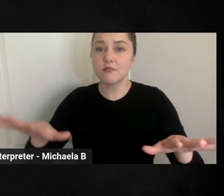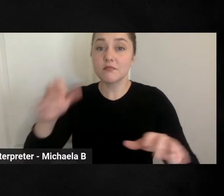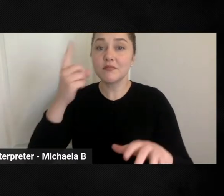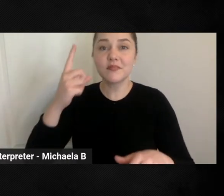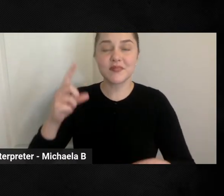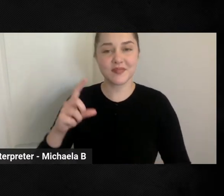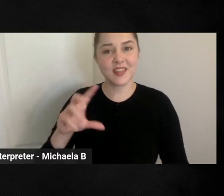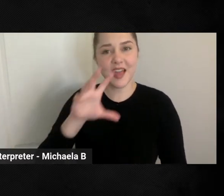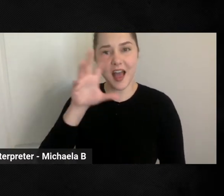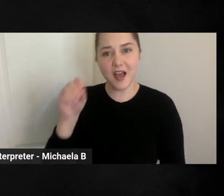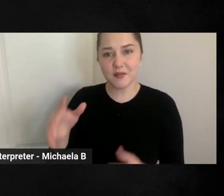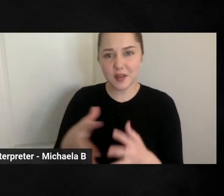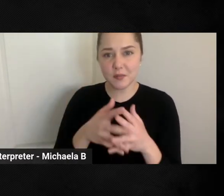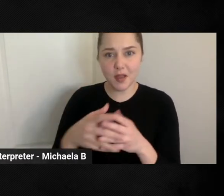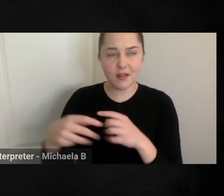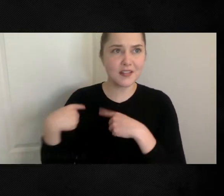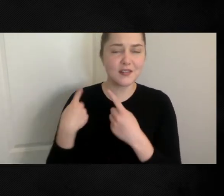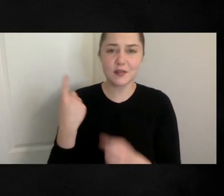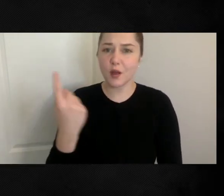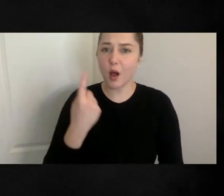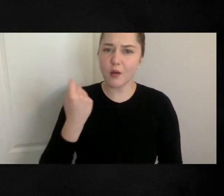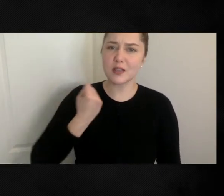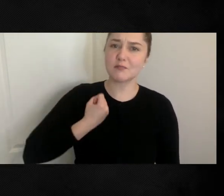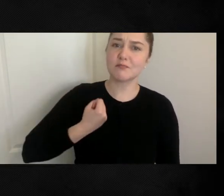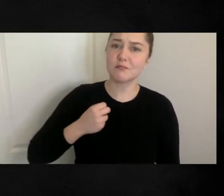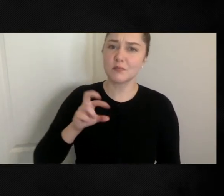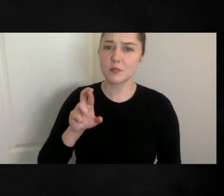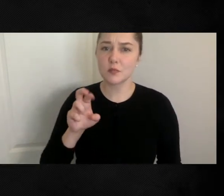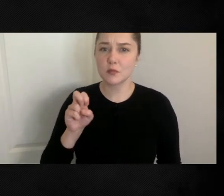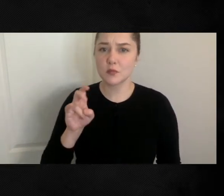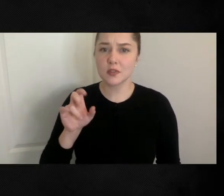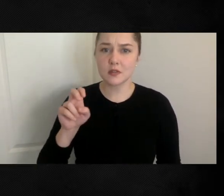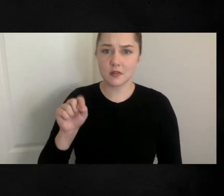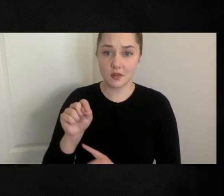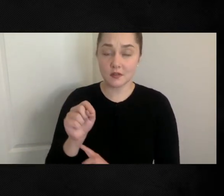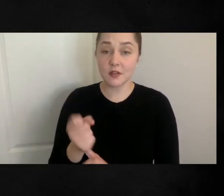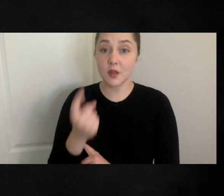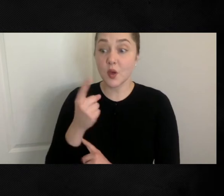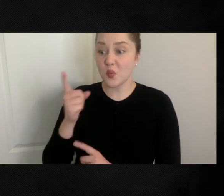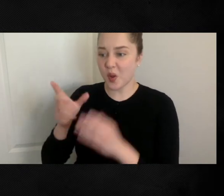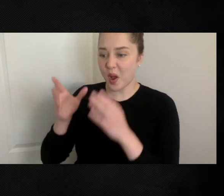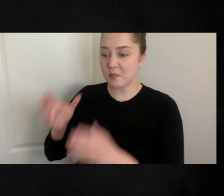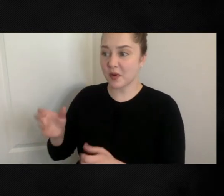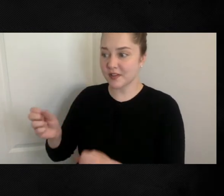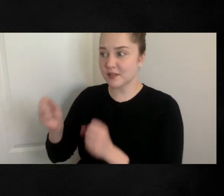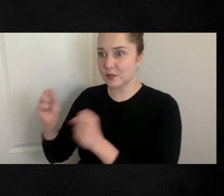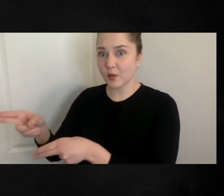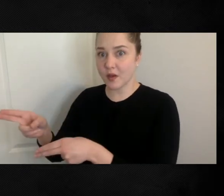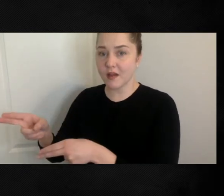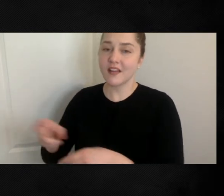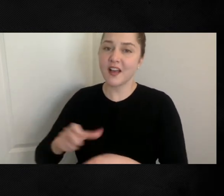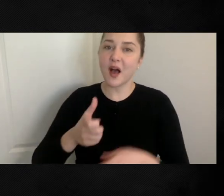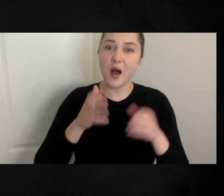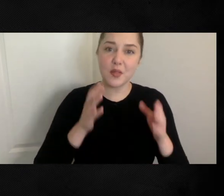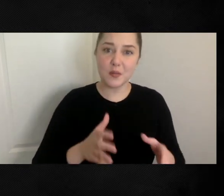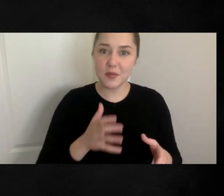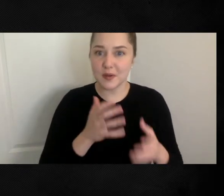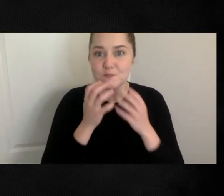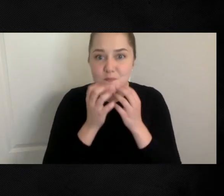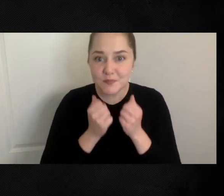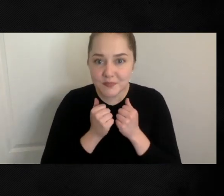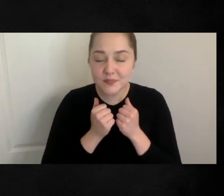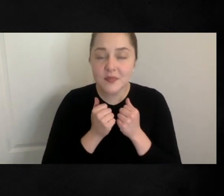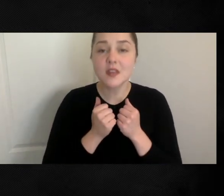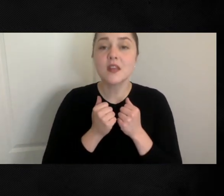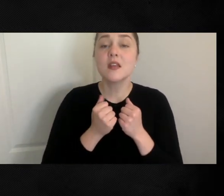resilient. And as they say, one person's throw away is another person's treasure. But